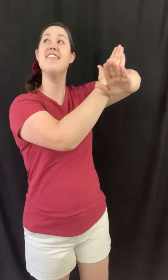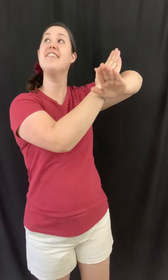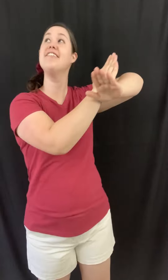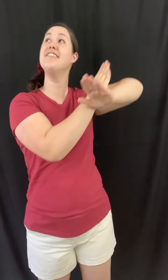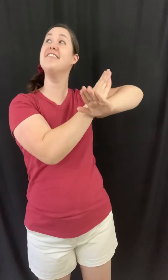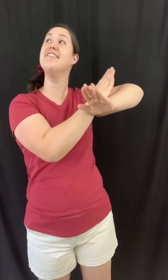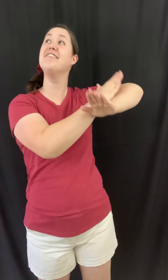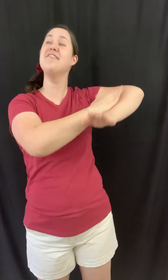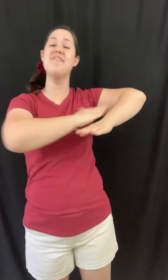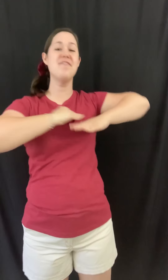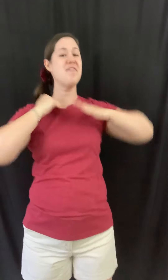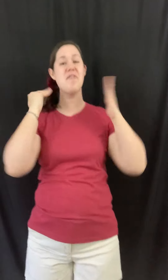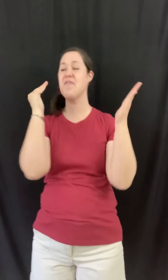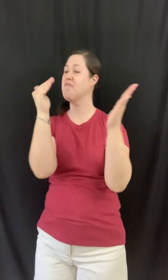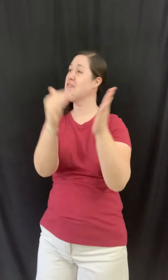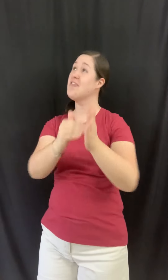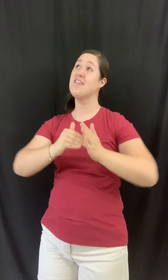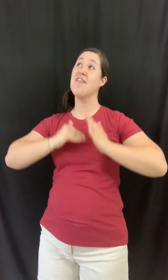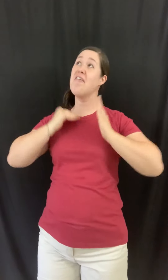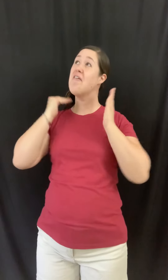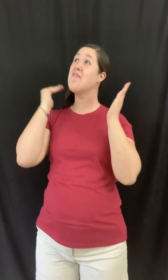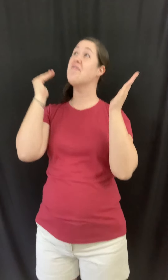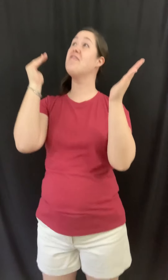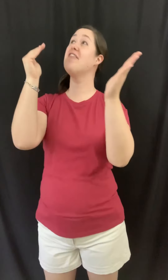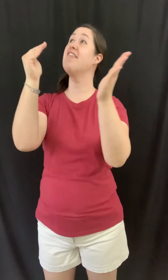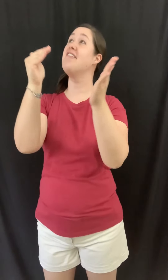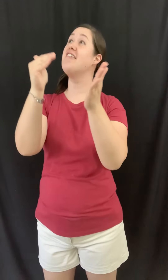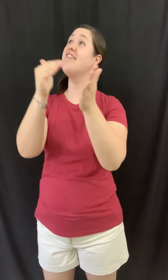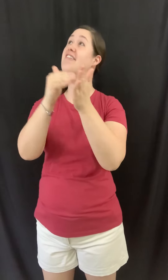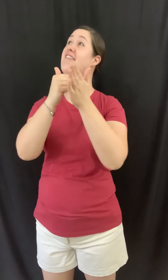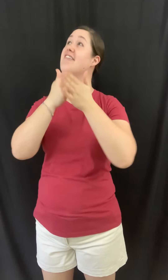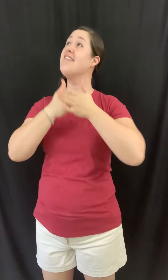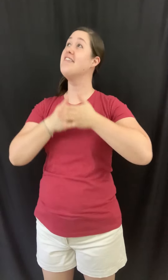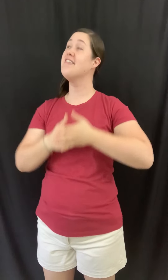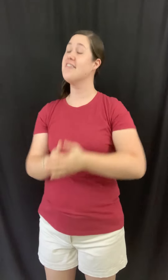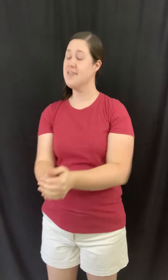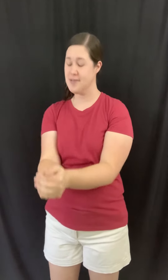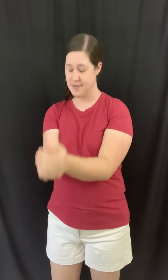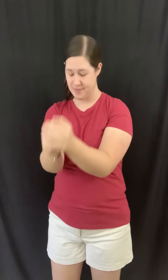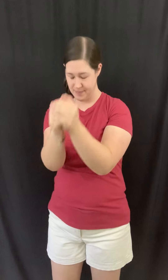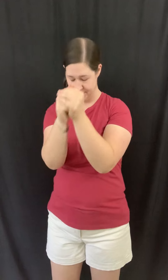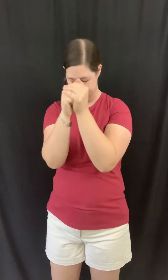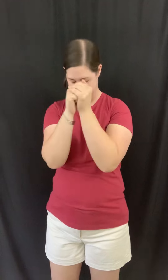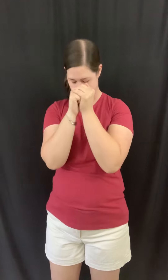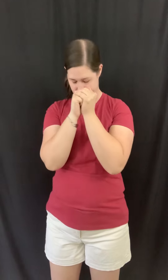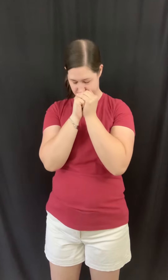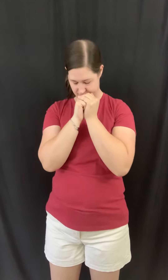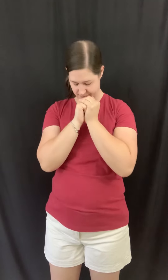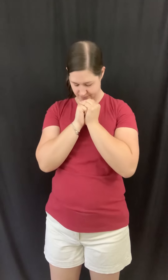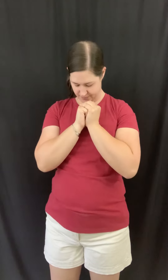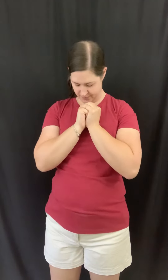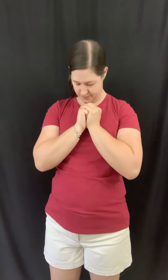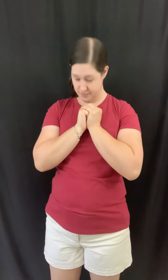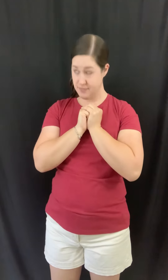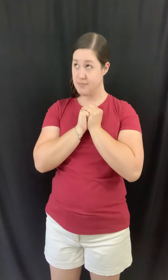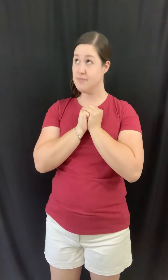Over and over May by in what Uhurfing